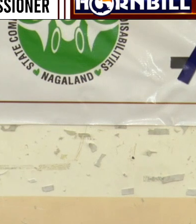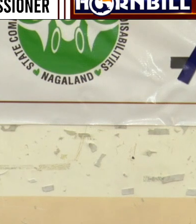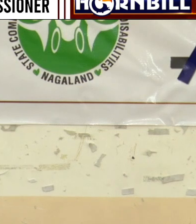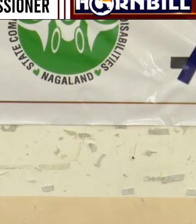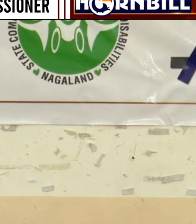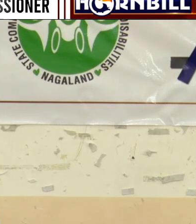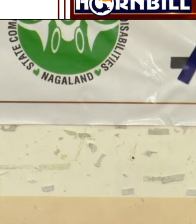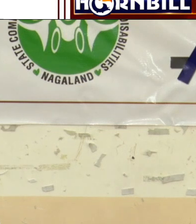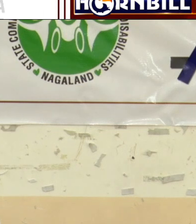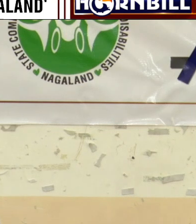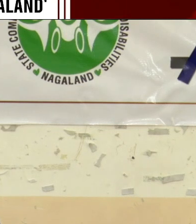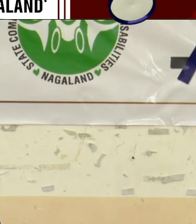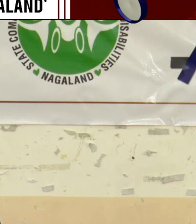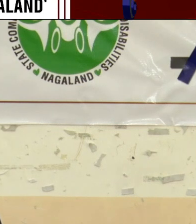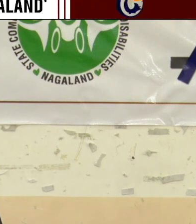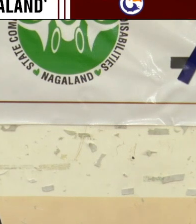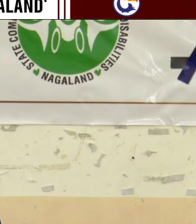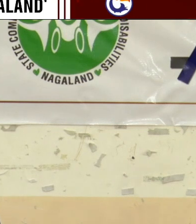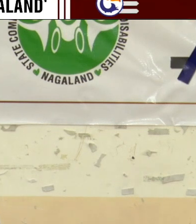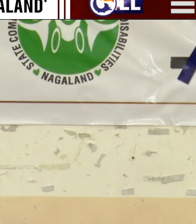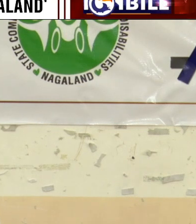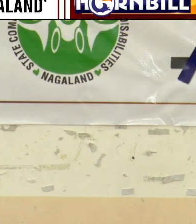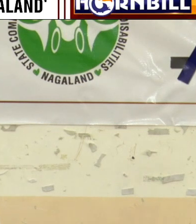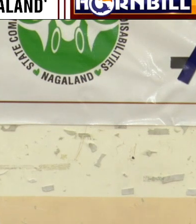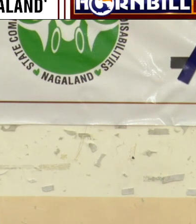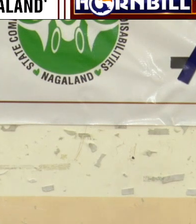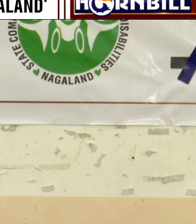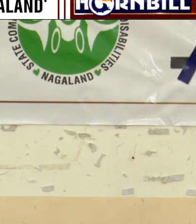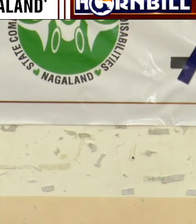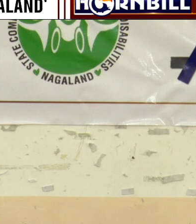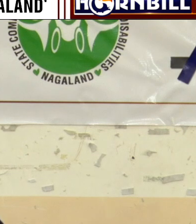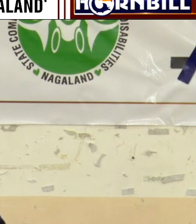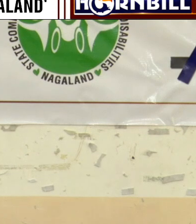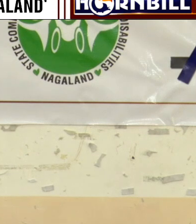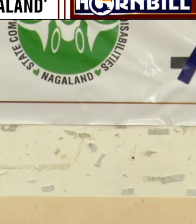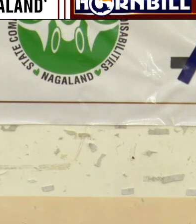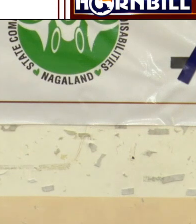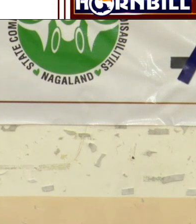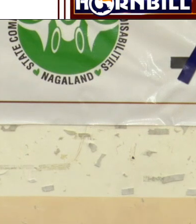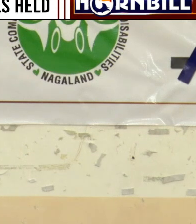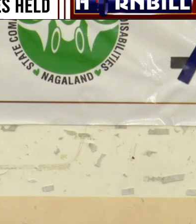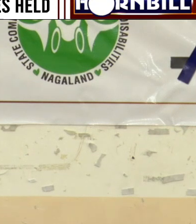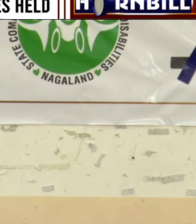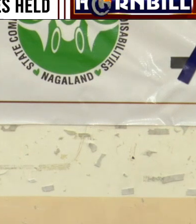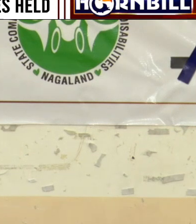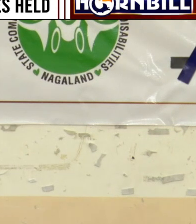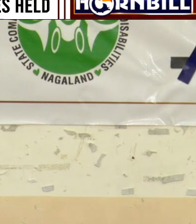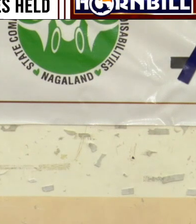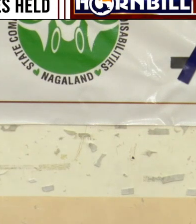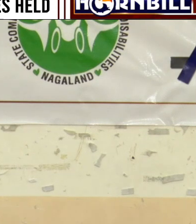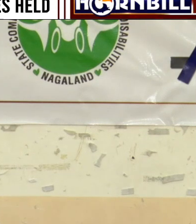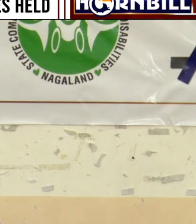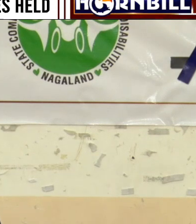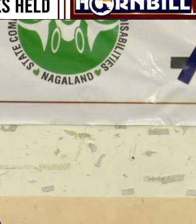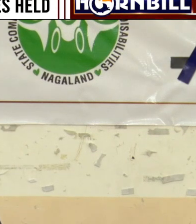honestly saying we have more challenges than